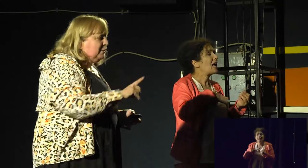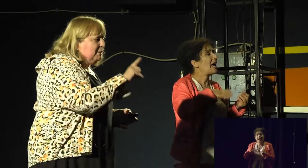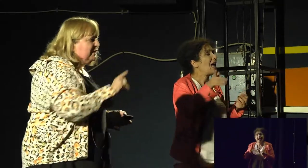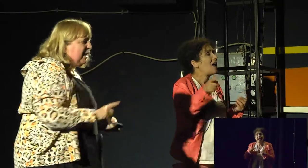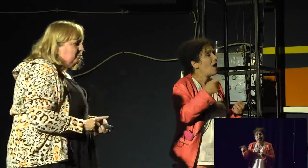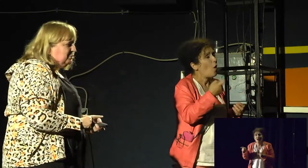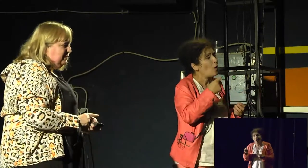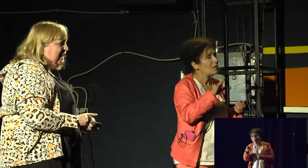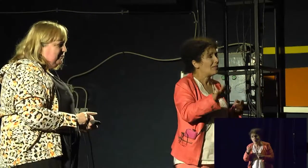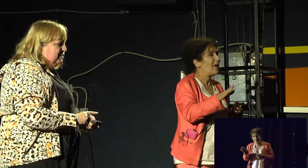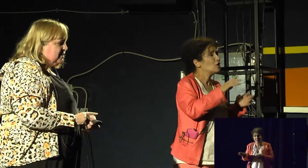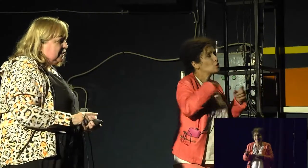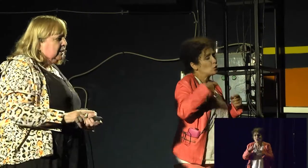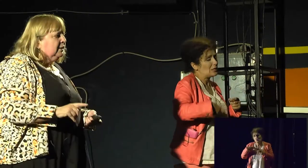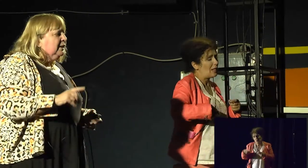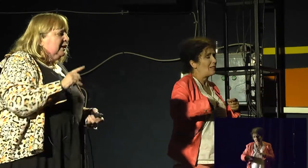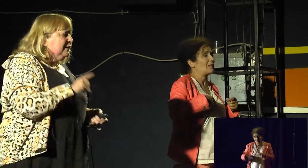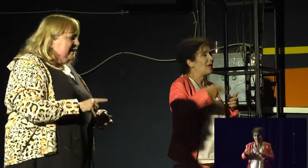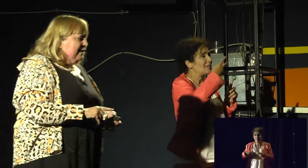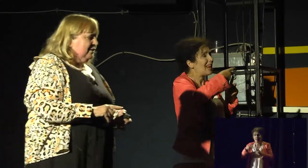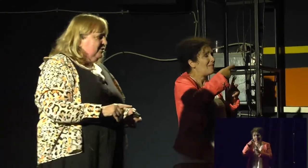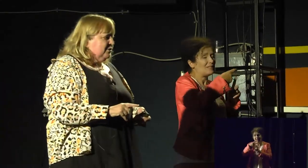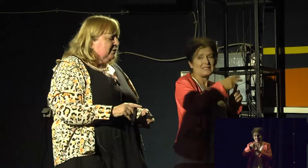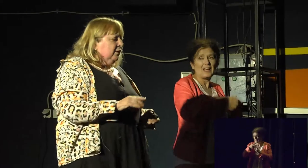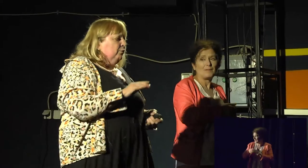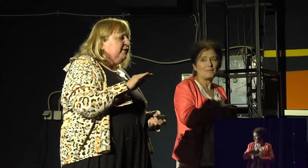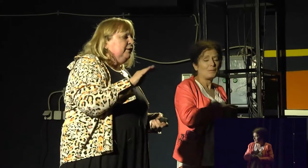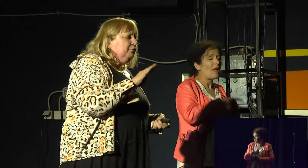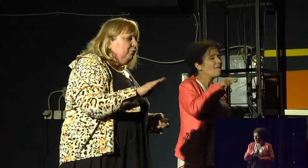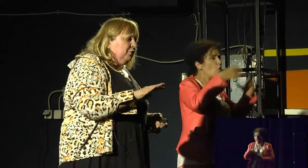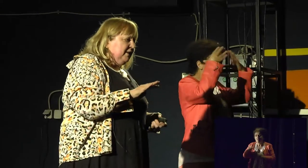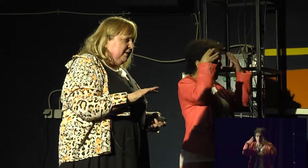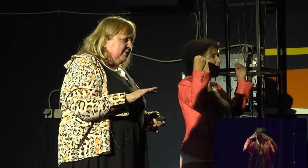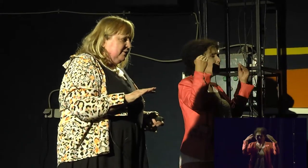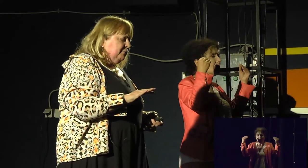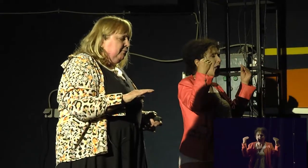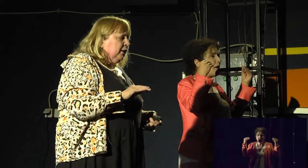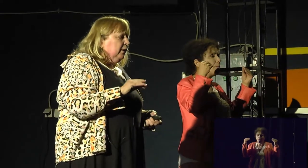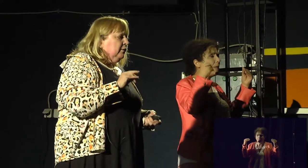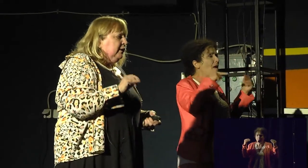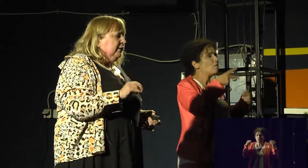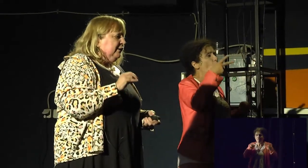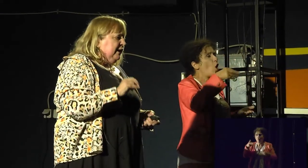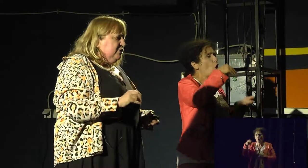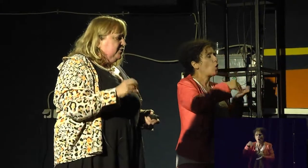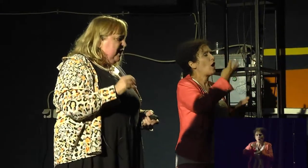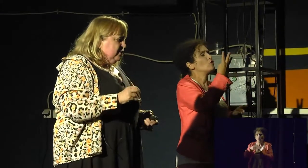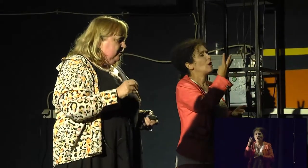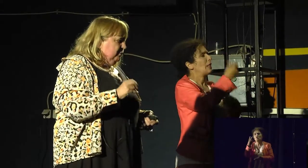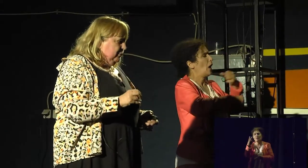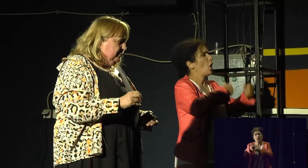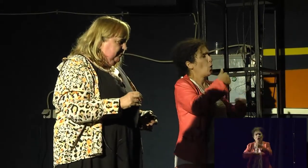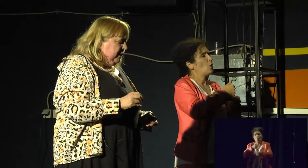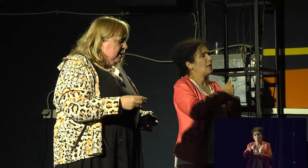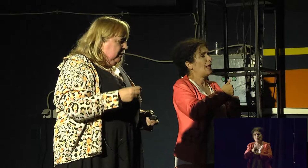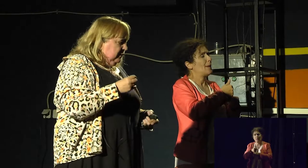I will tell you one thing, maybe that helps you in your advocacy. In the Netherlands, within four years, the age of